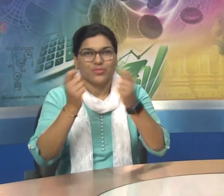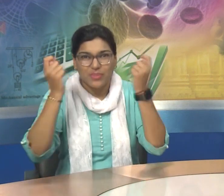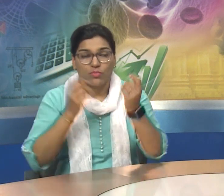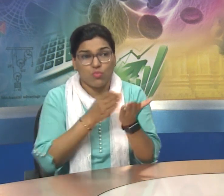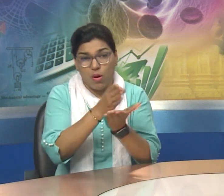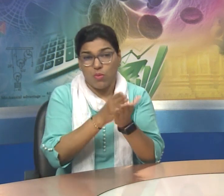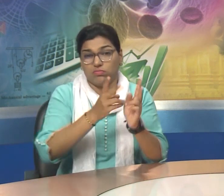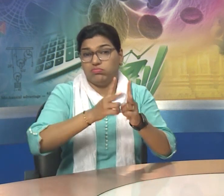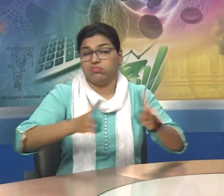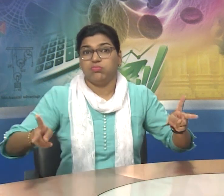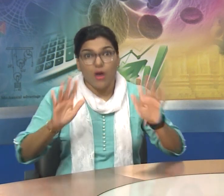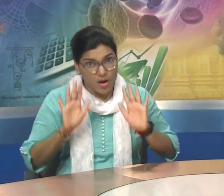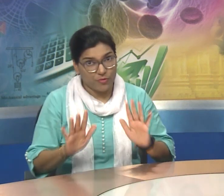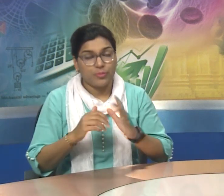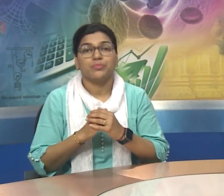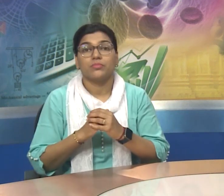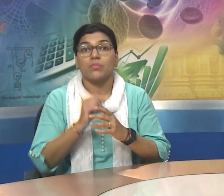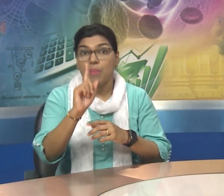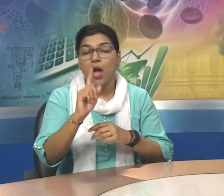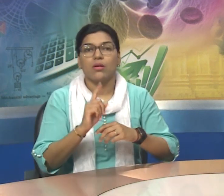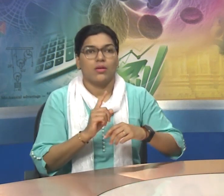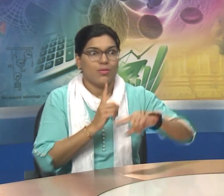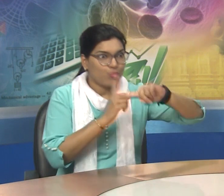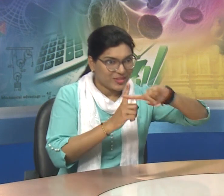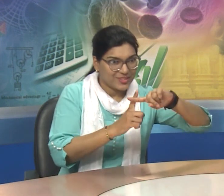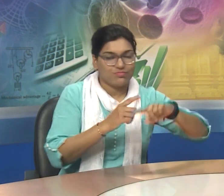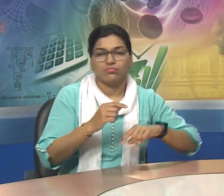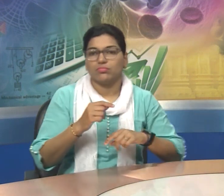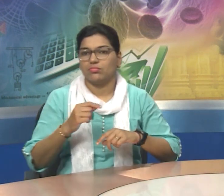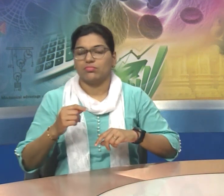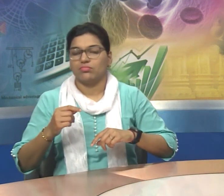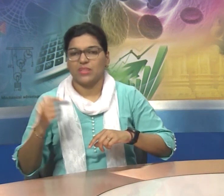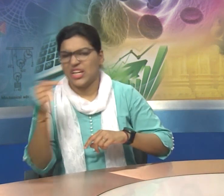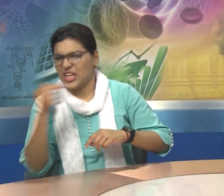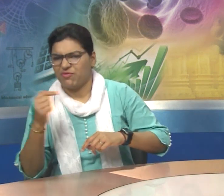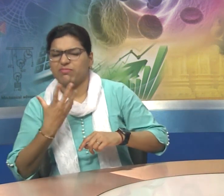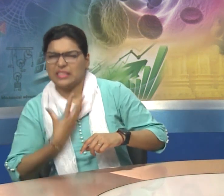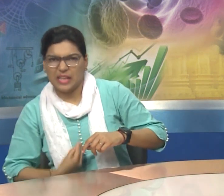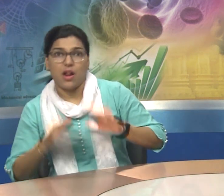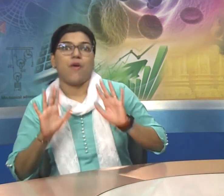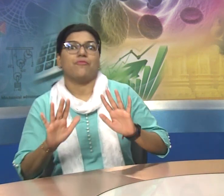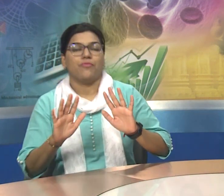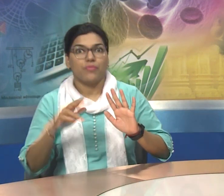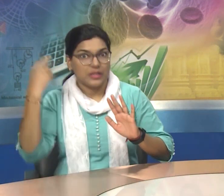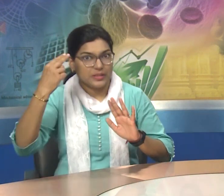Occasion. Means different kinds of. Describes. Celebration.